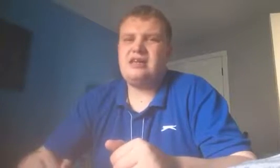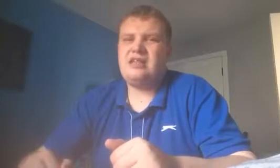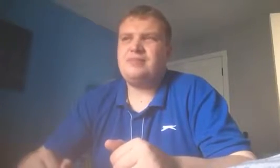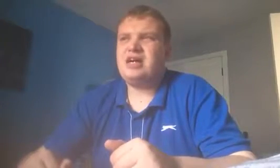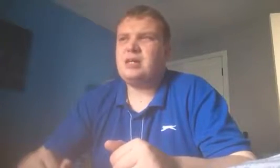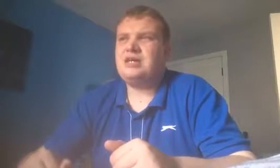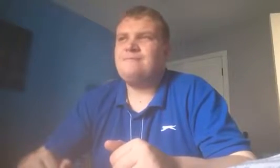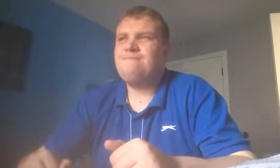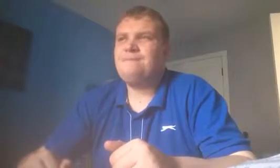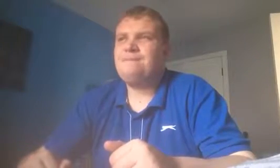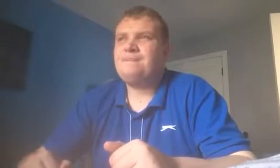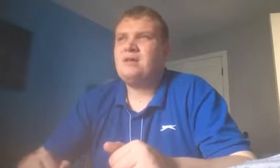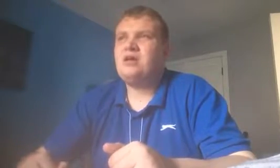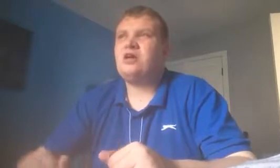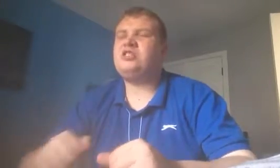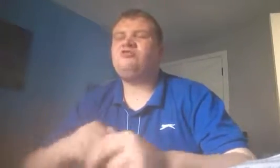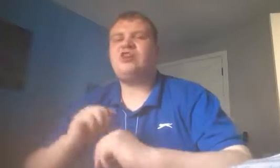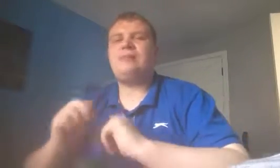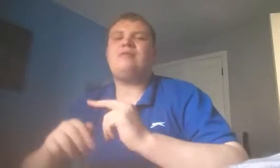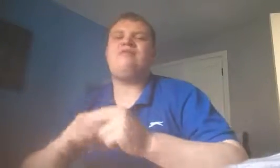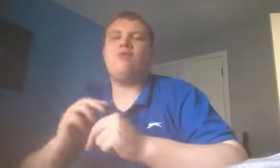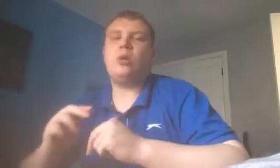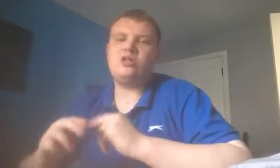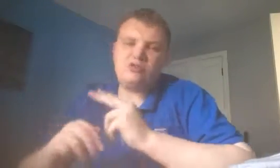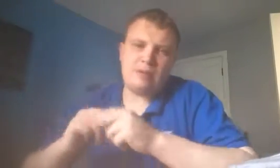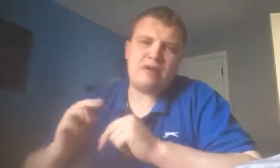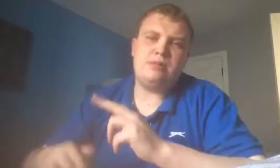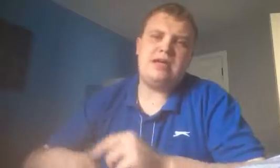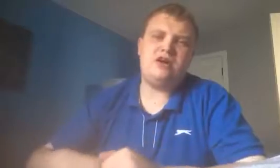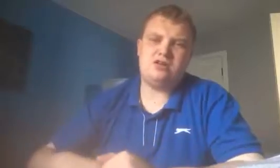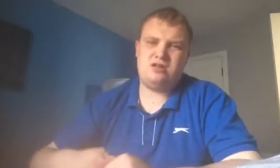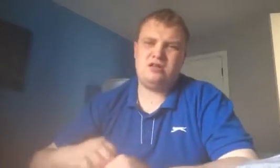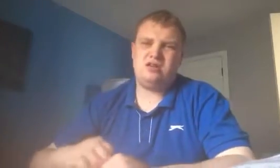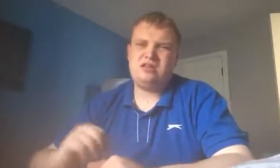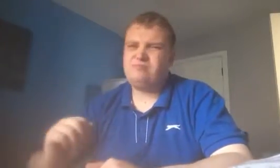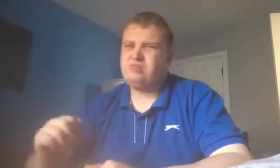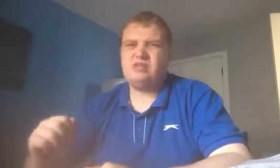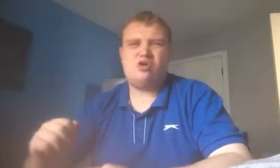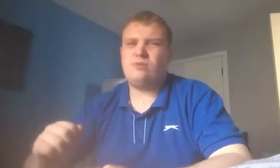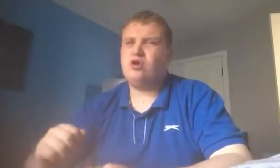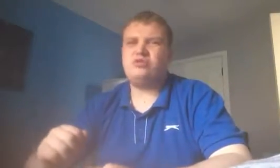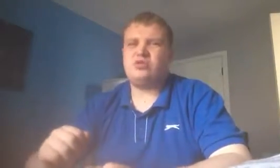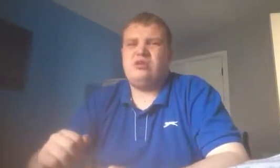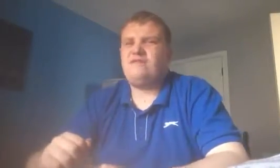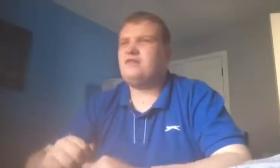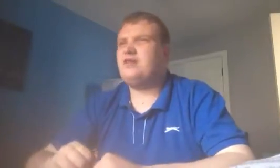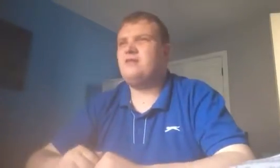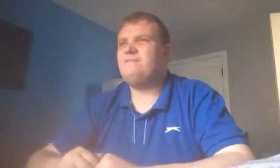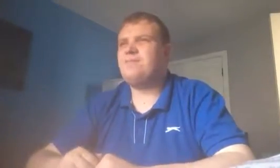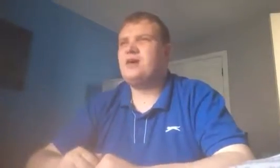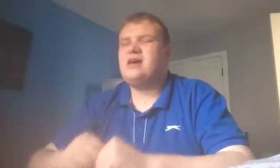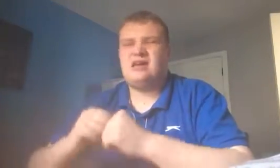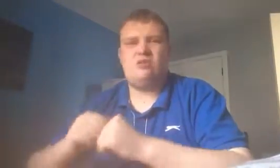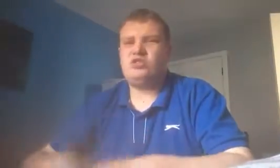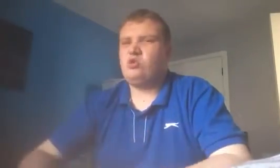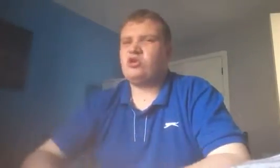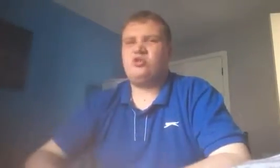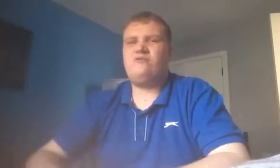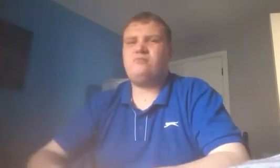of that back line. Because he was trying to be a baller. Trying be a player. Playing long balls and everything. And it wasn't working out for